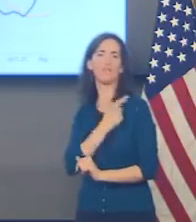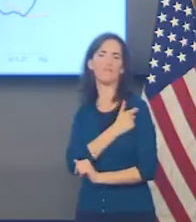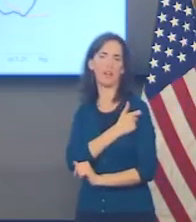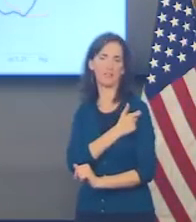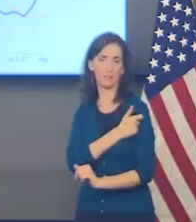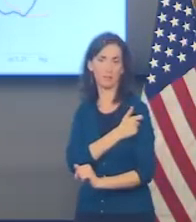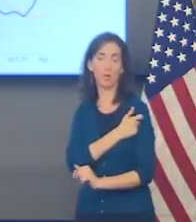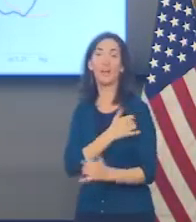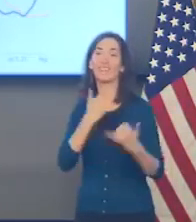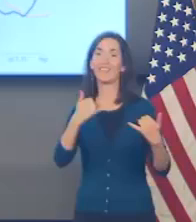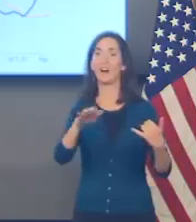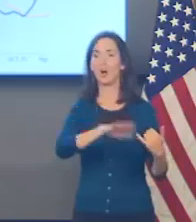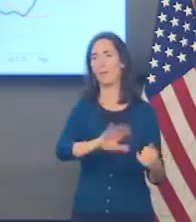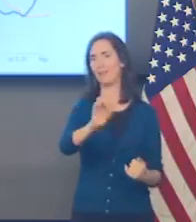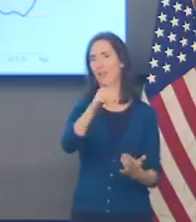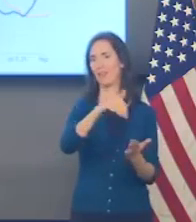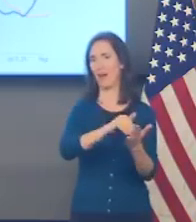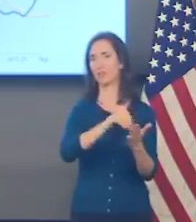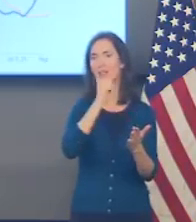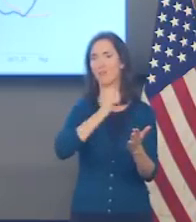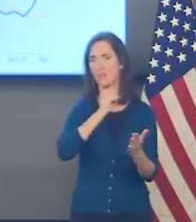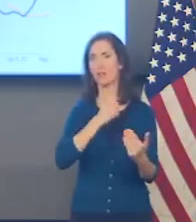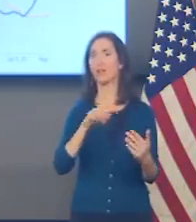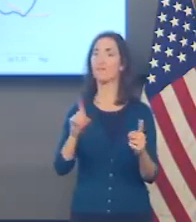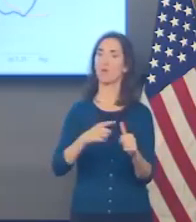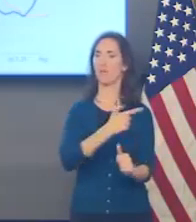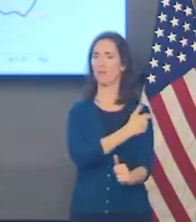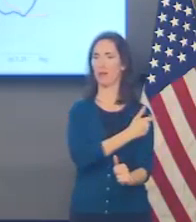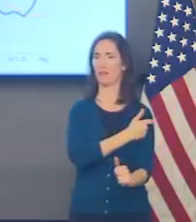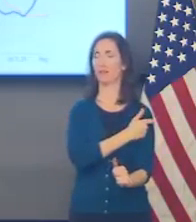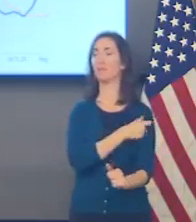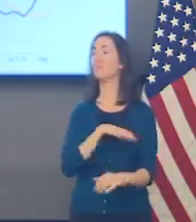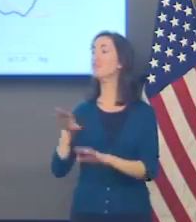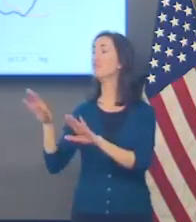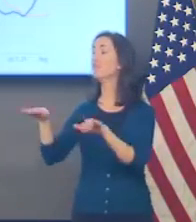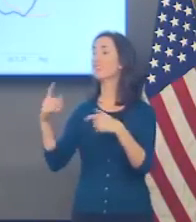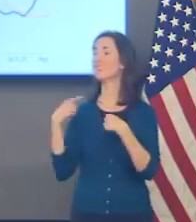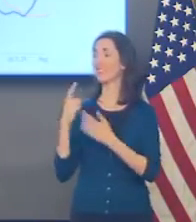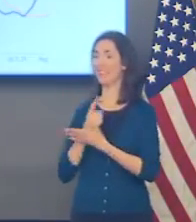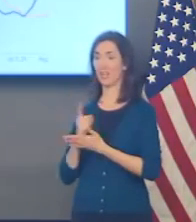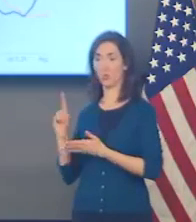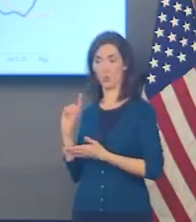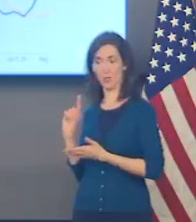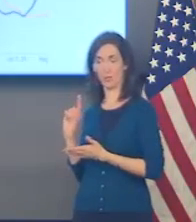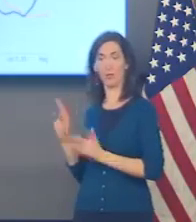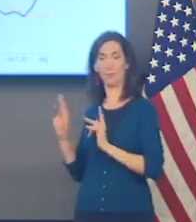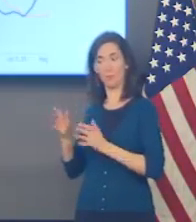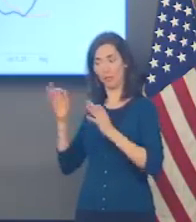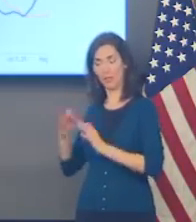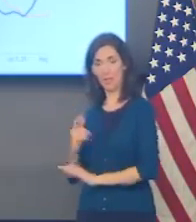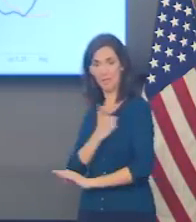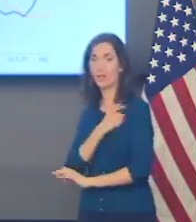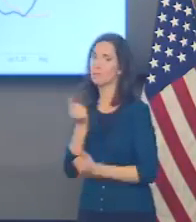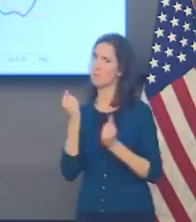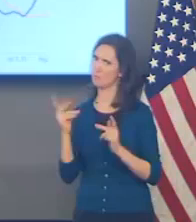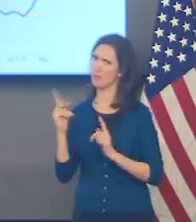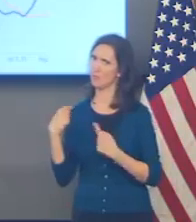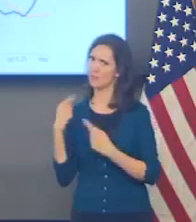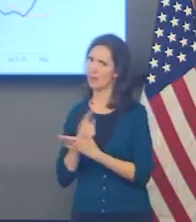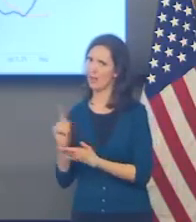Let me tell you, those people that chose to get vaccinated this past week, all those people, that's a lot of people,